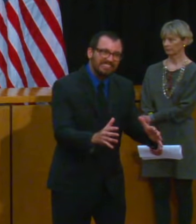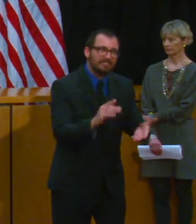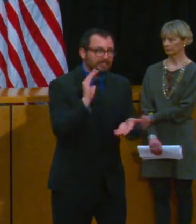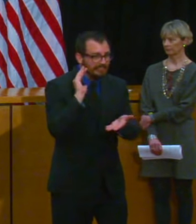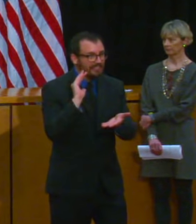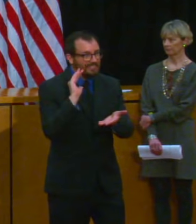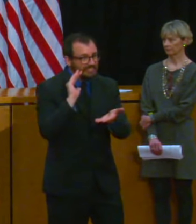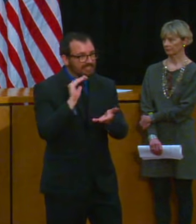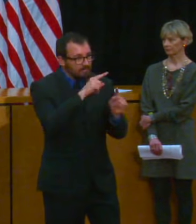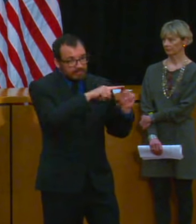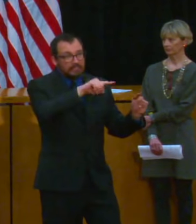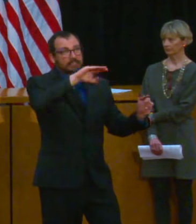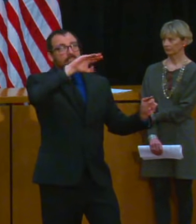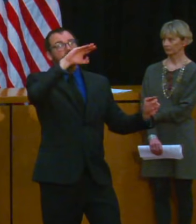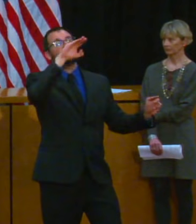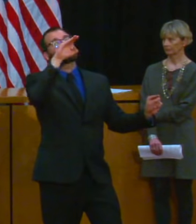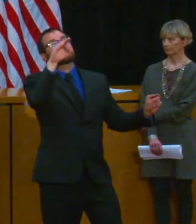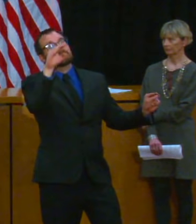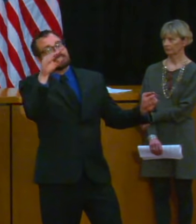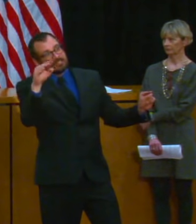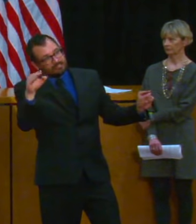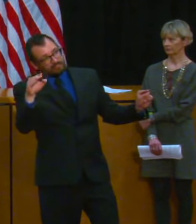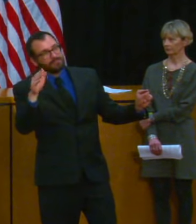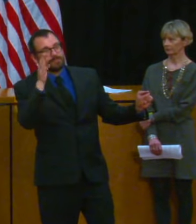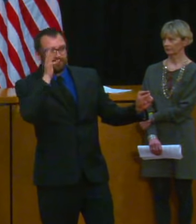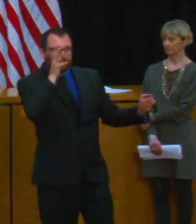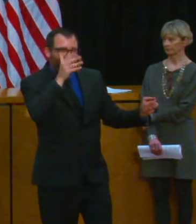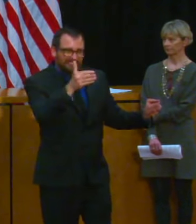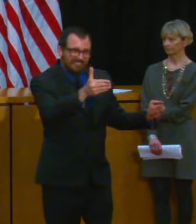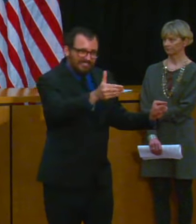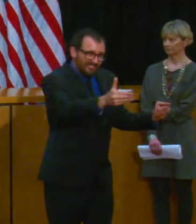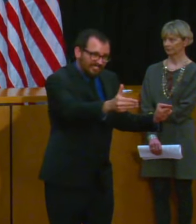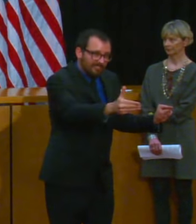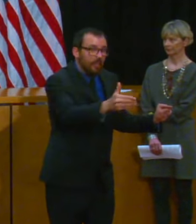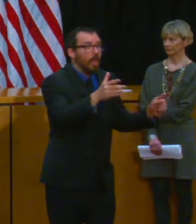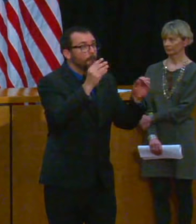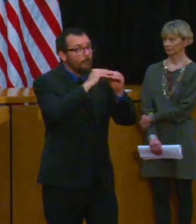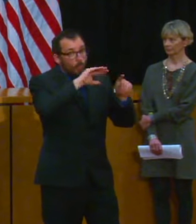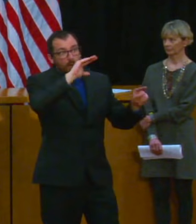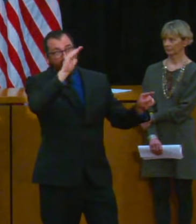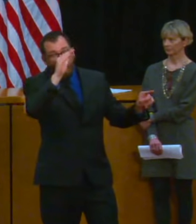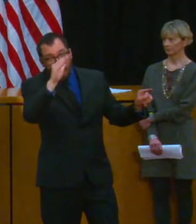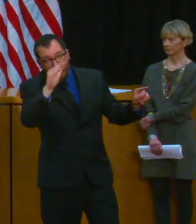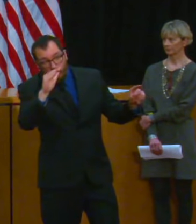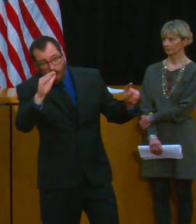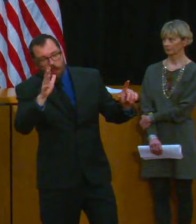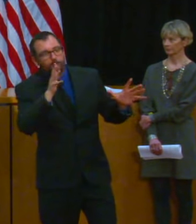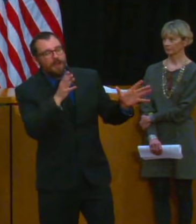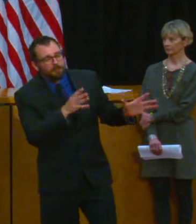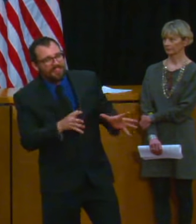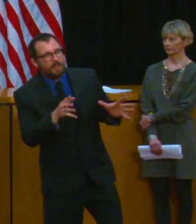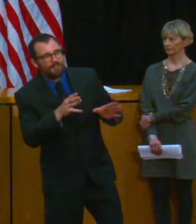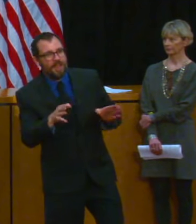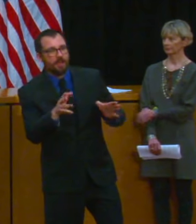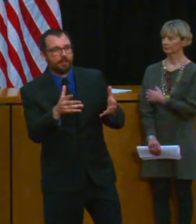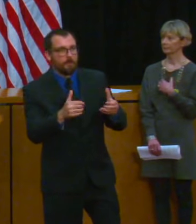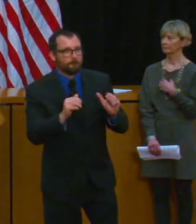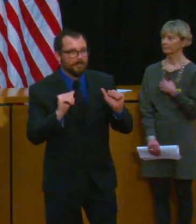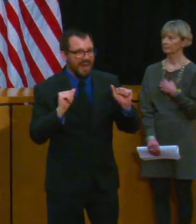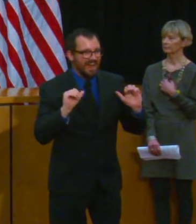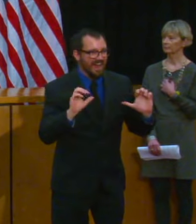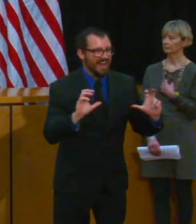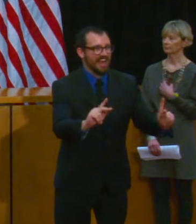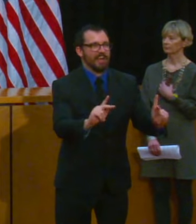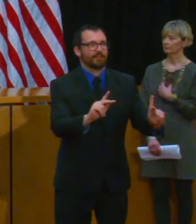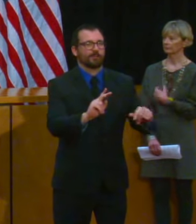see dip a little bit so that we can move a little more quickly with respect to what a reopening strategy would look like but we've now got a smart group of